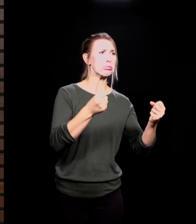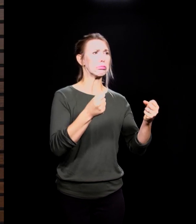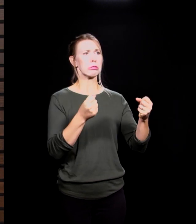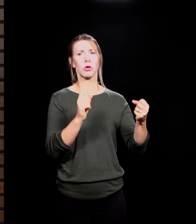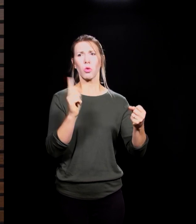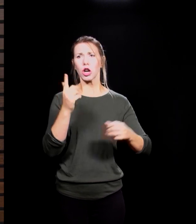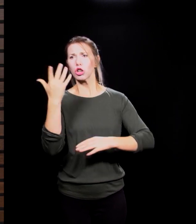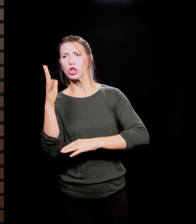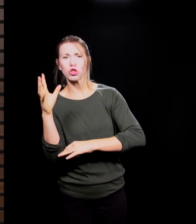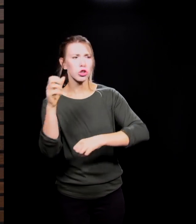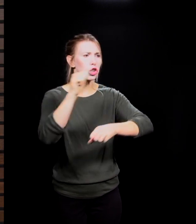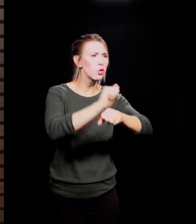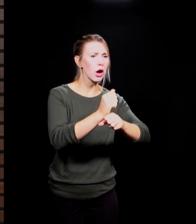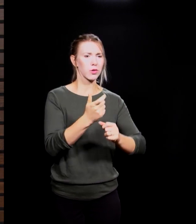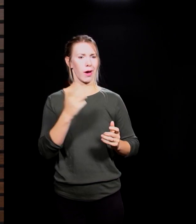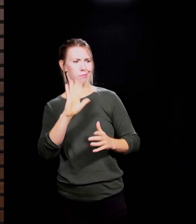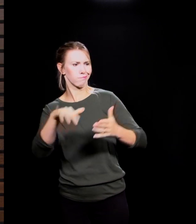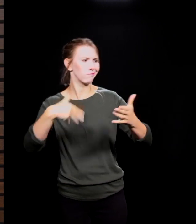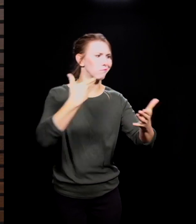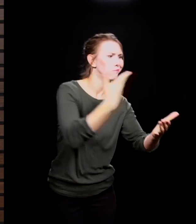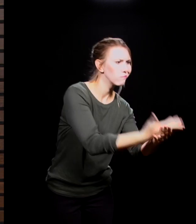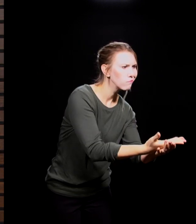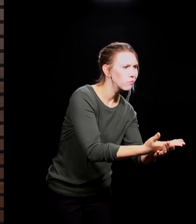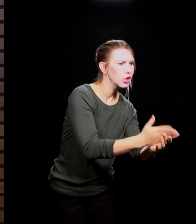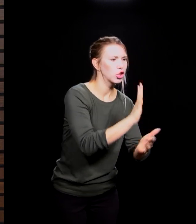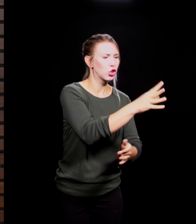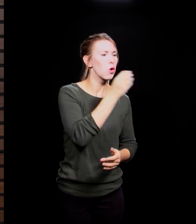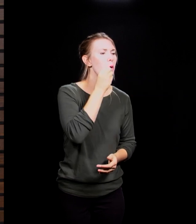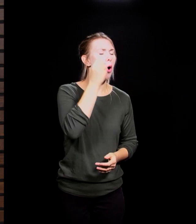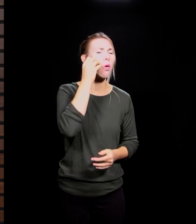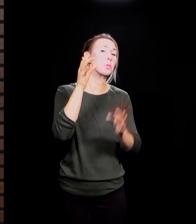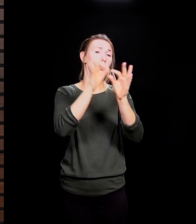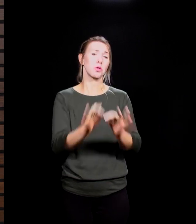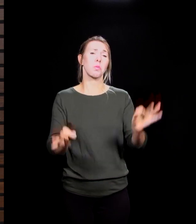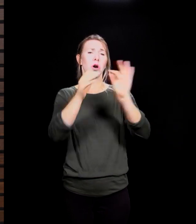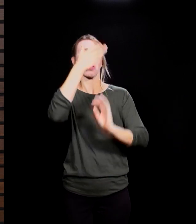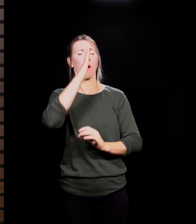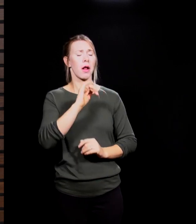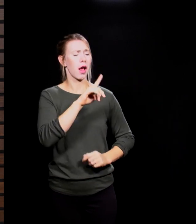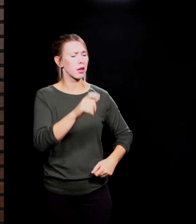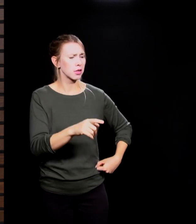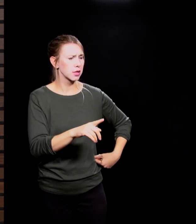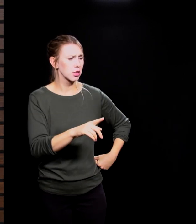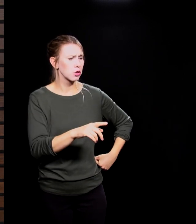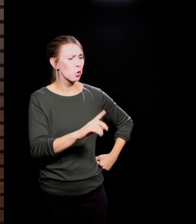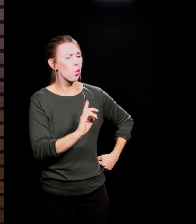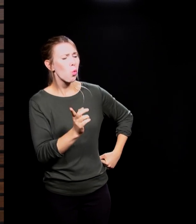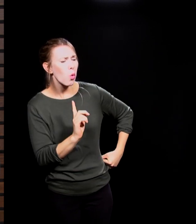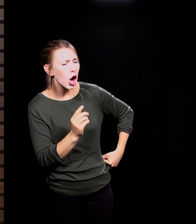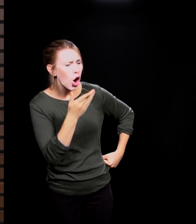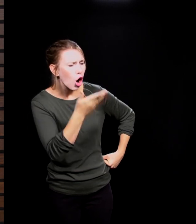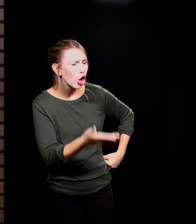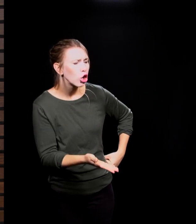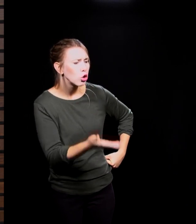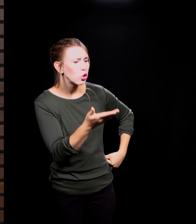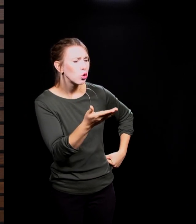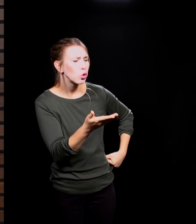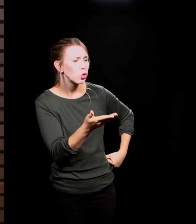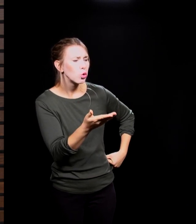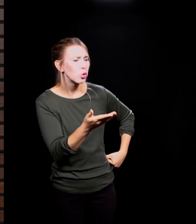I am. And so there's great importance to this question that God asks. He asks of humanity, where are you? And it brings up this equally important